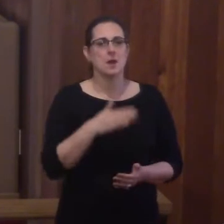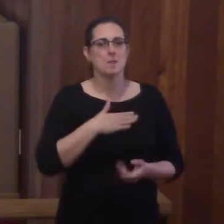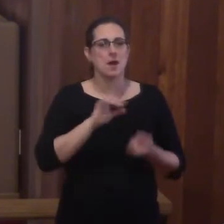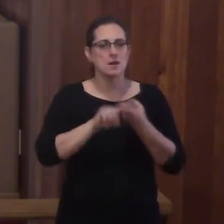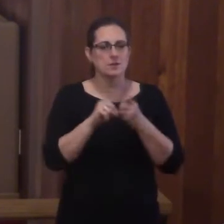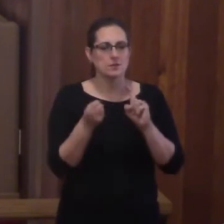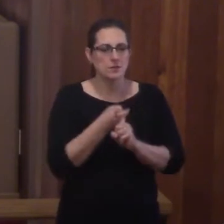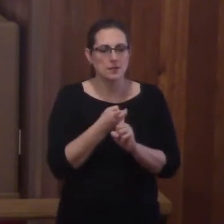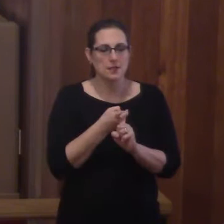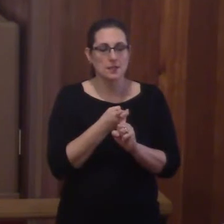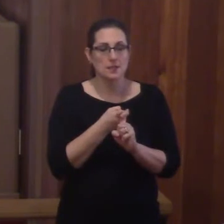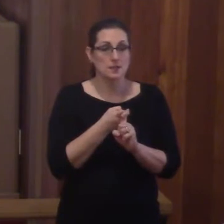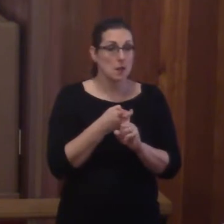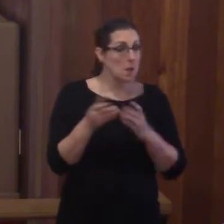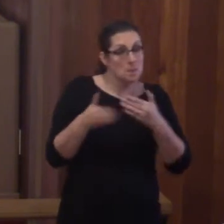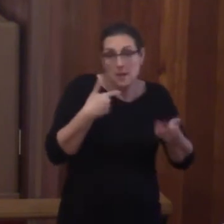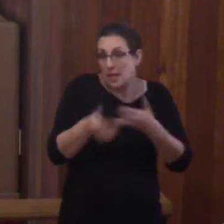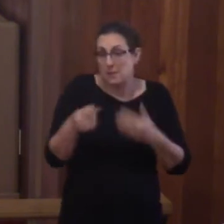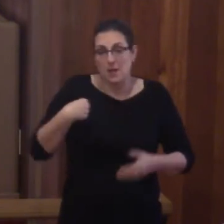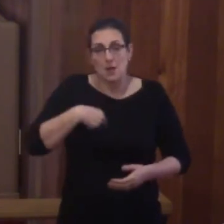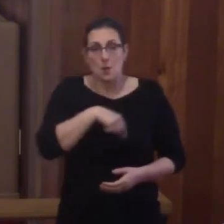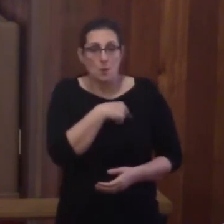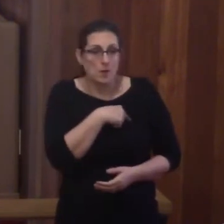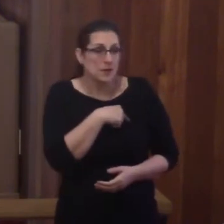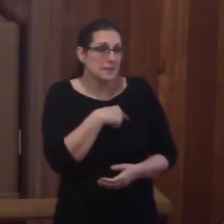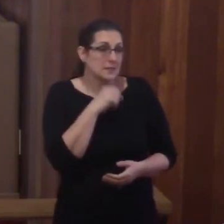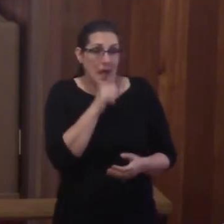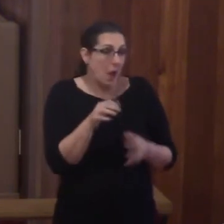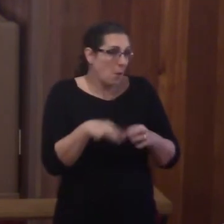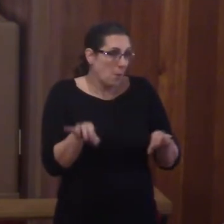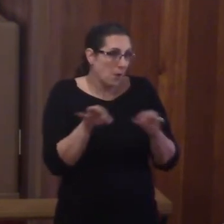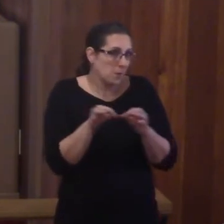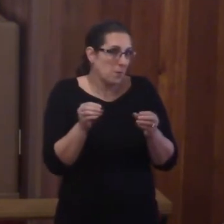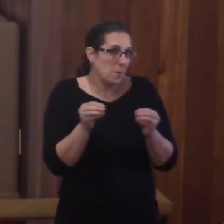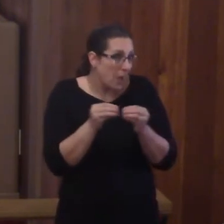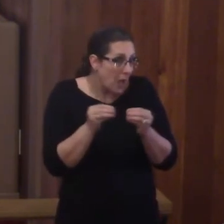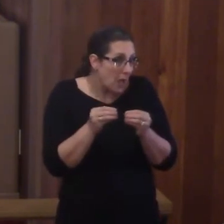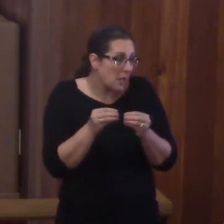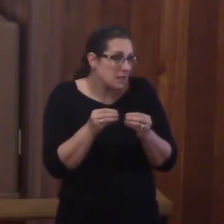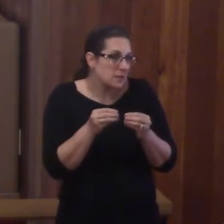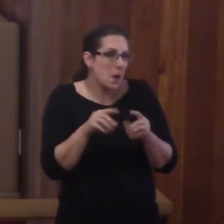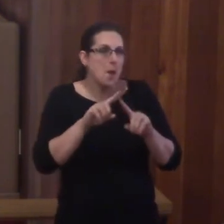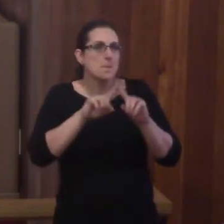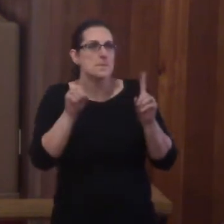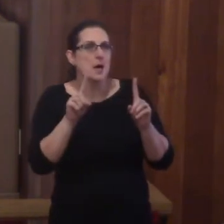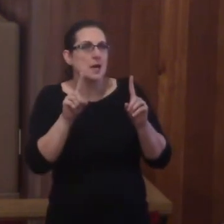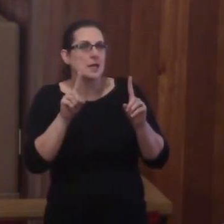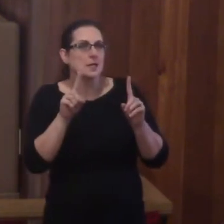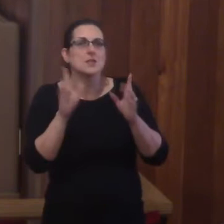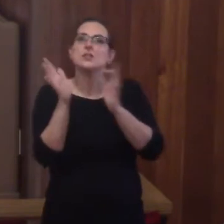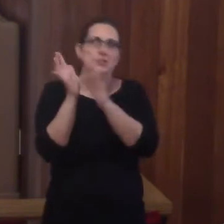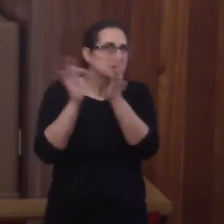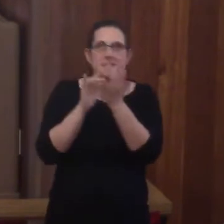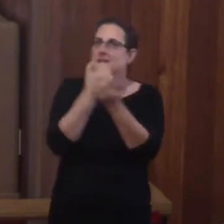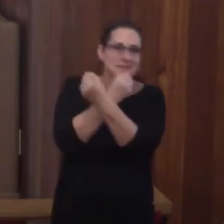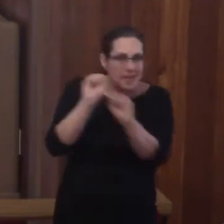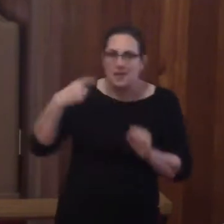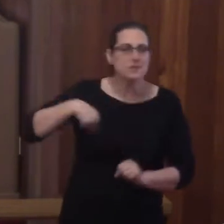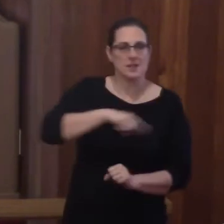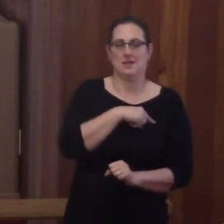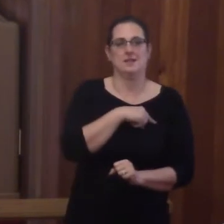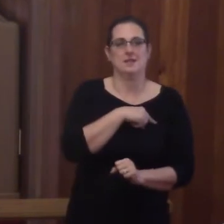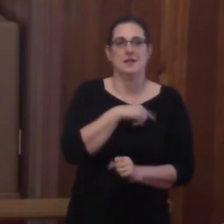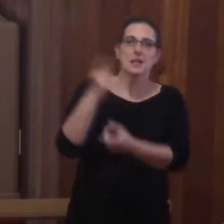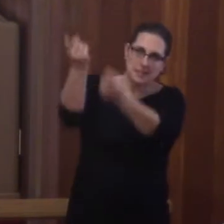friends, though we may be a fool's errand in saving you, Jesus does it anyway. He came to